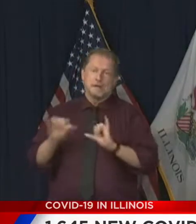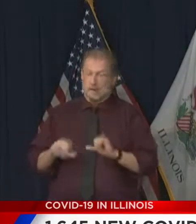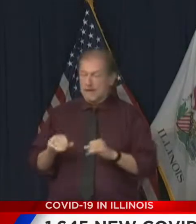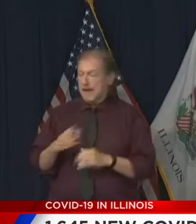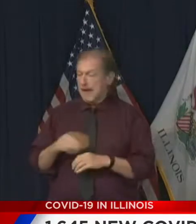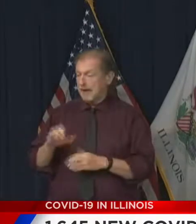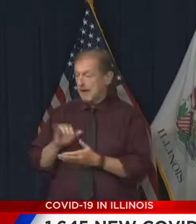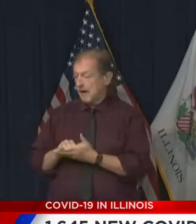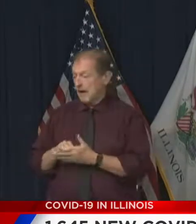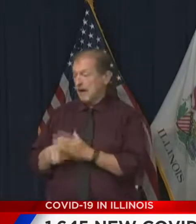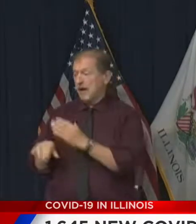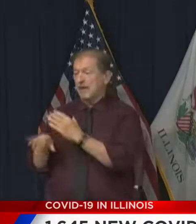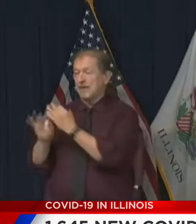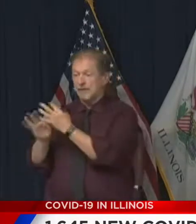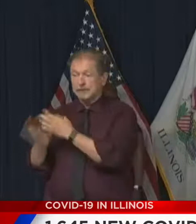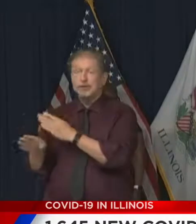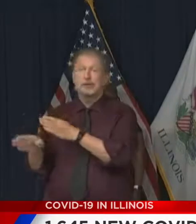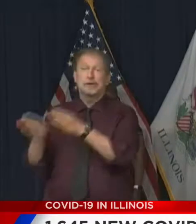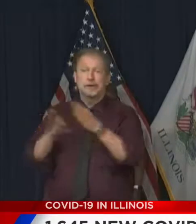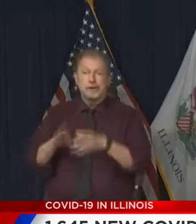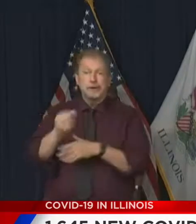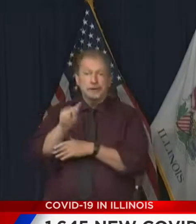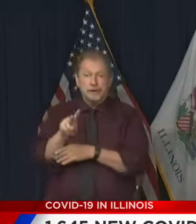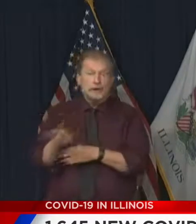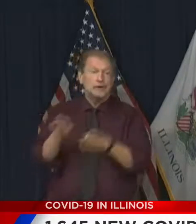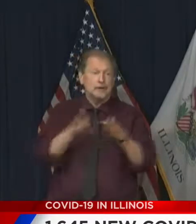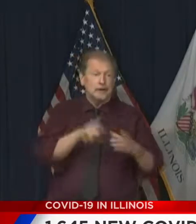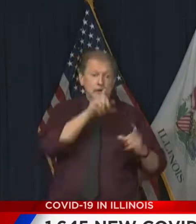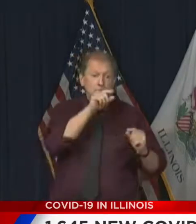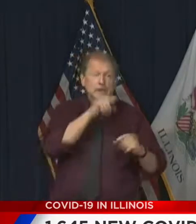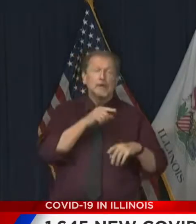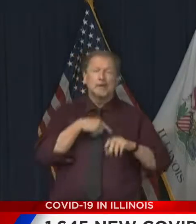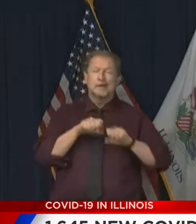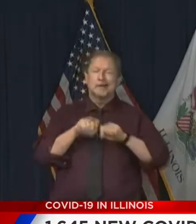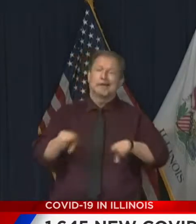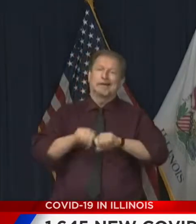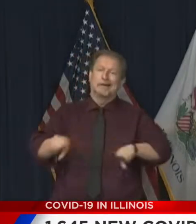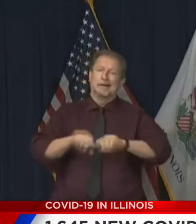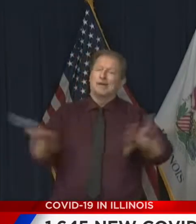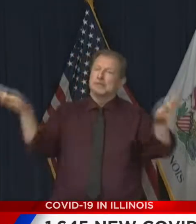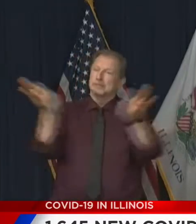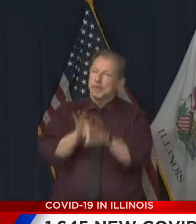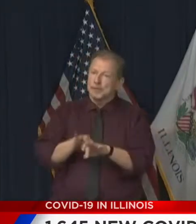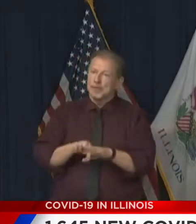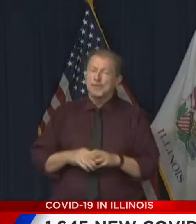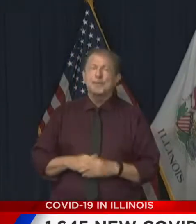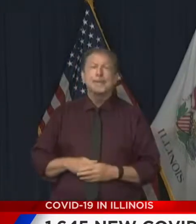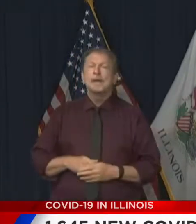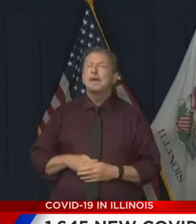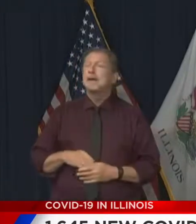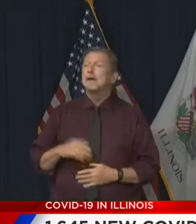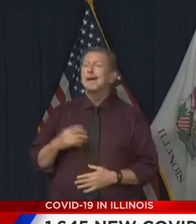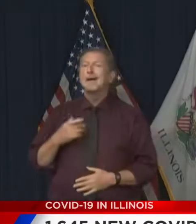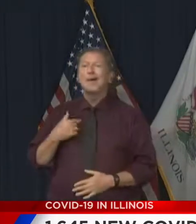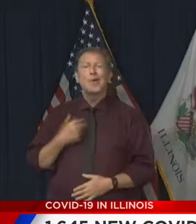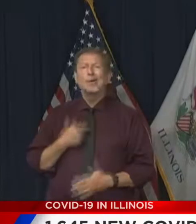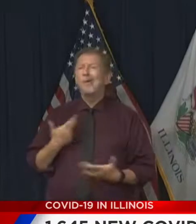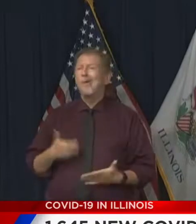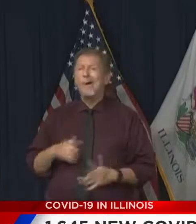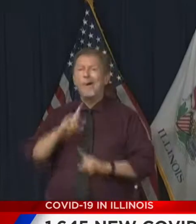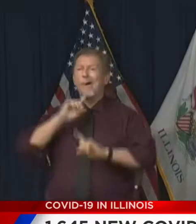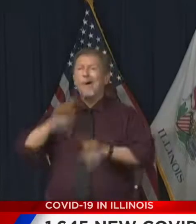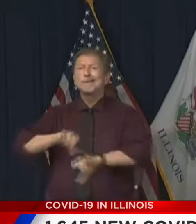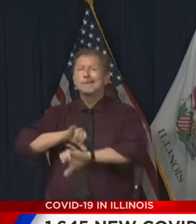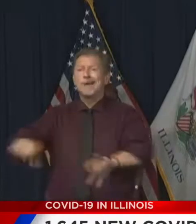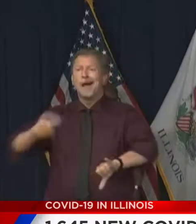media, on television and otherwise, and it's why I wanted to get the rule passed. To be clear, we don't want to go back to where we're shutting things